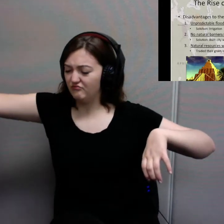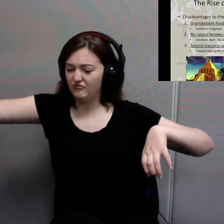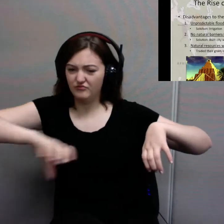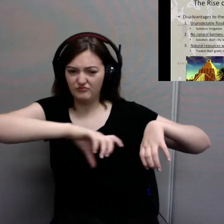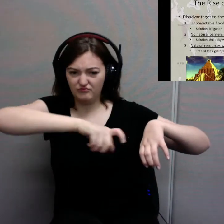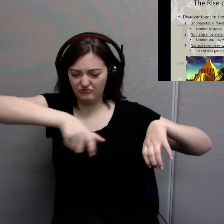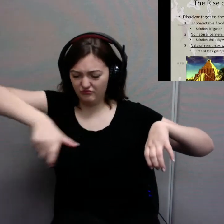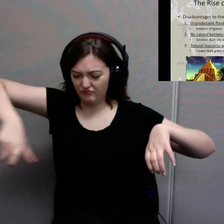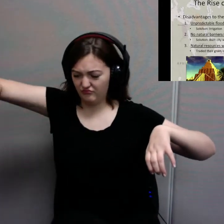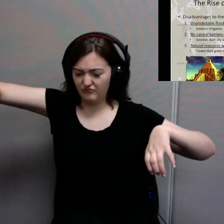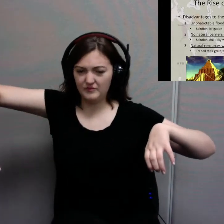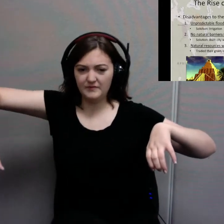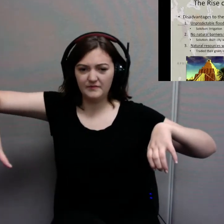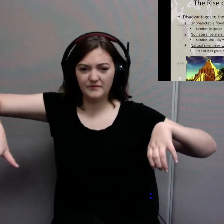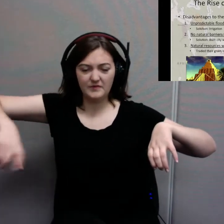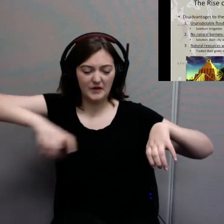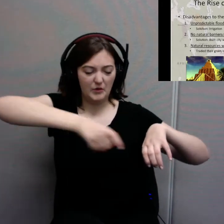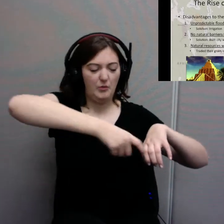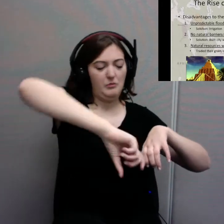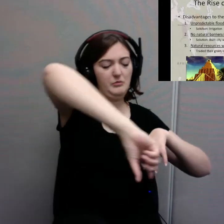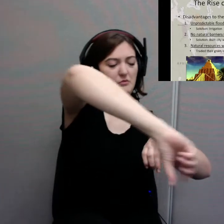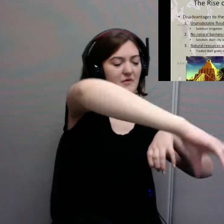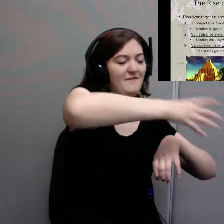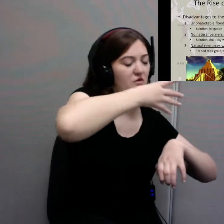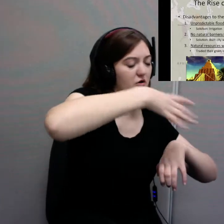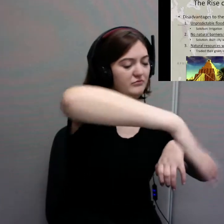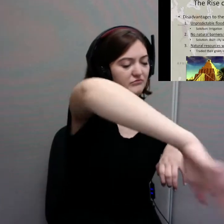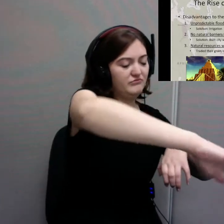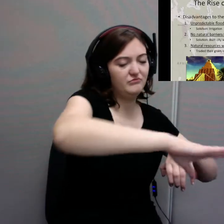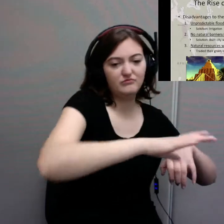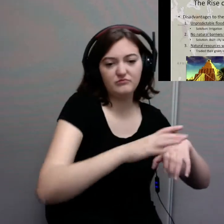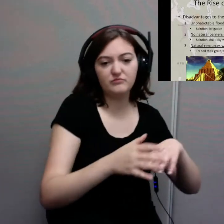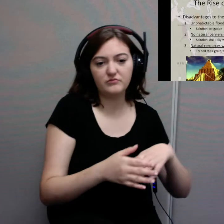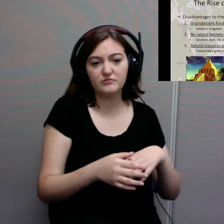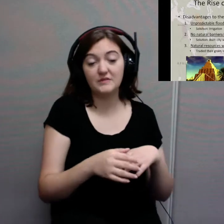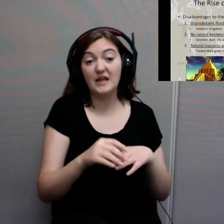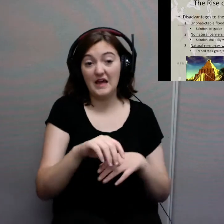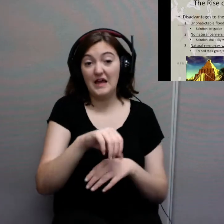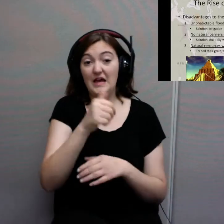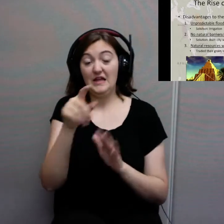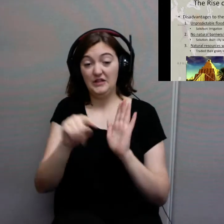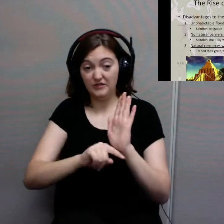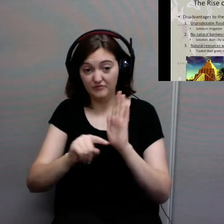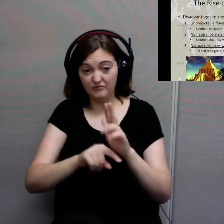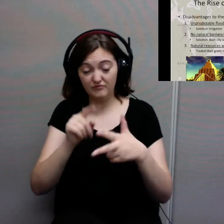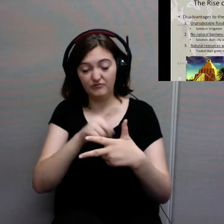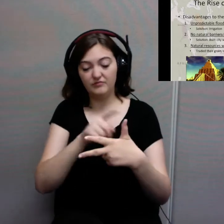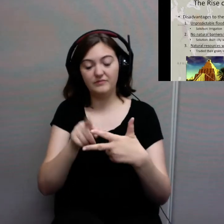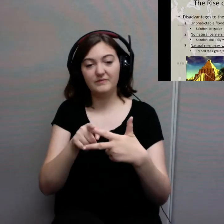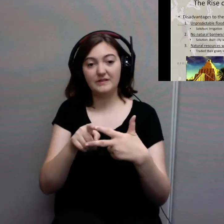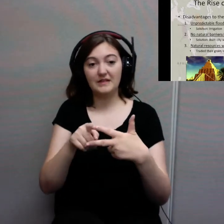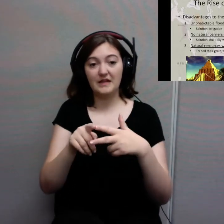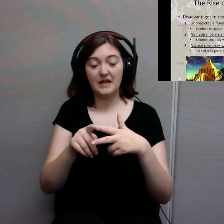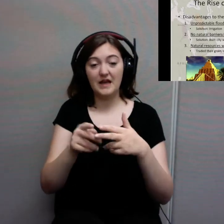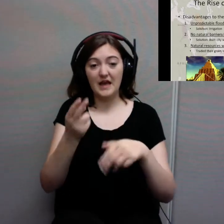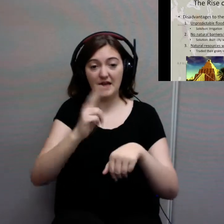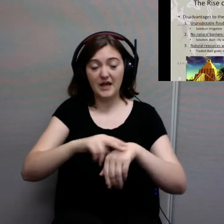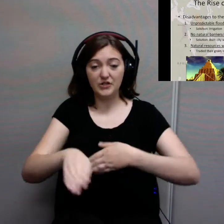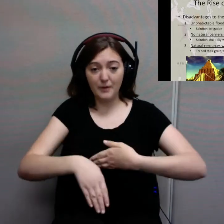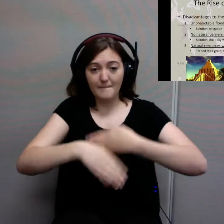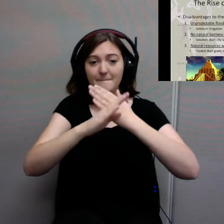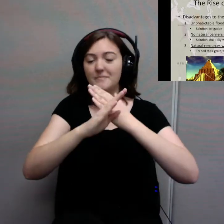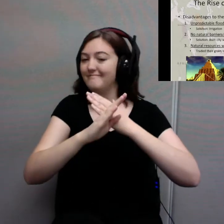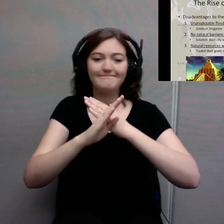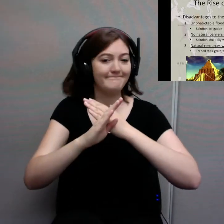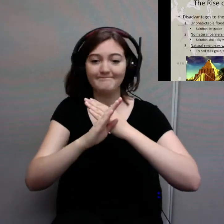for farming. Another disadvantage to the Fertile Crescent is there are not natural barriers. For a civilization to